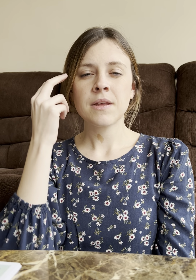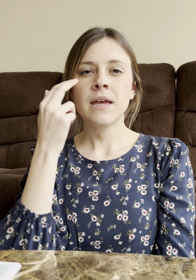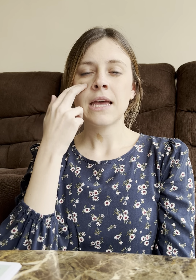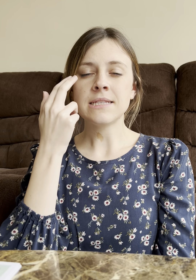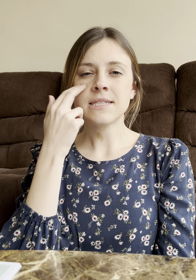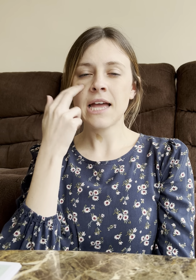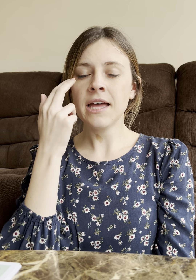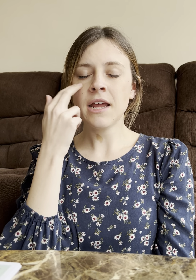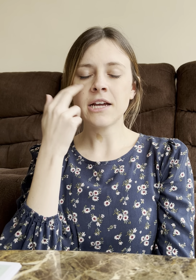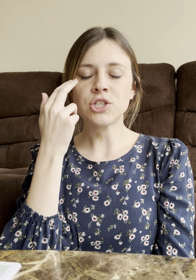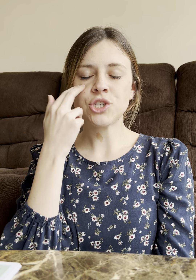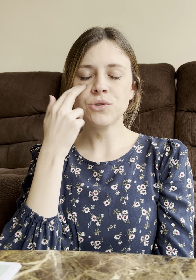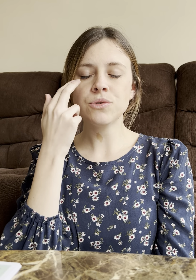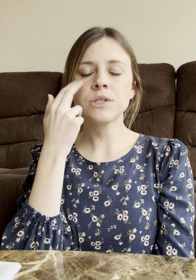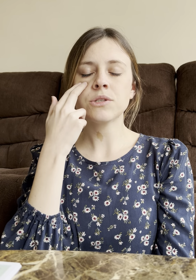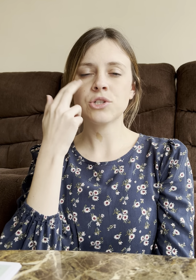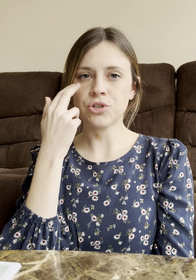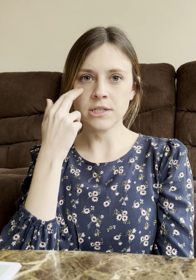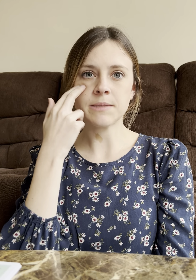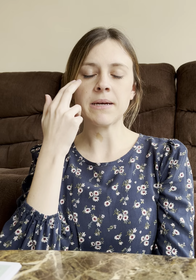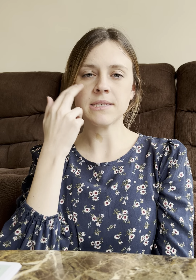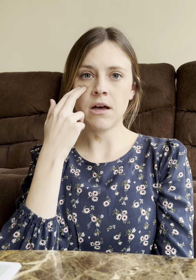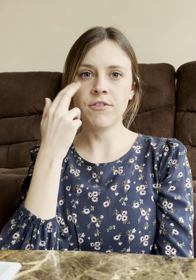Instead, I choose to trust myself.